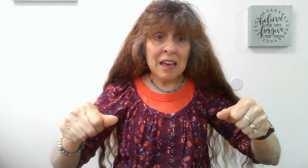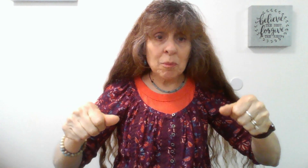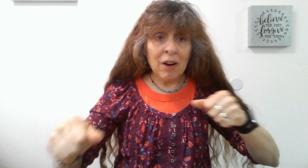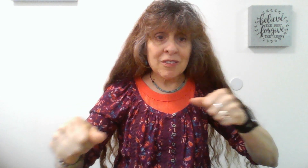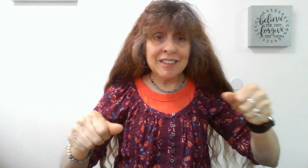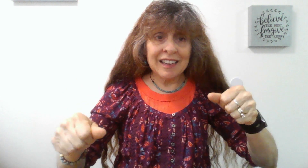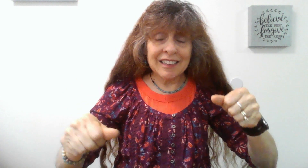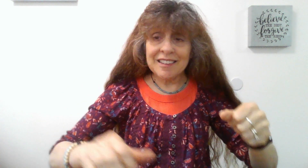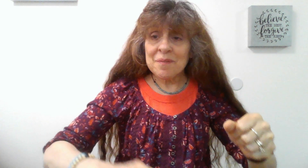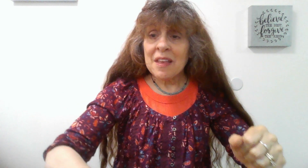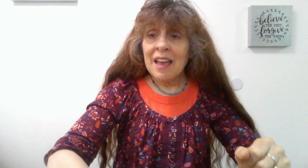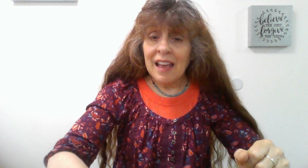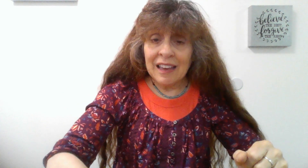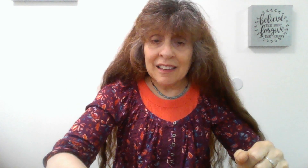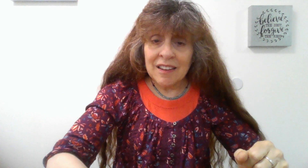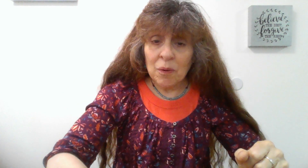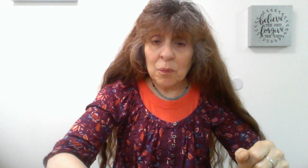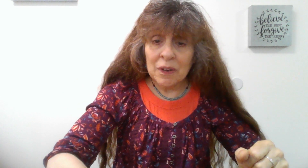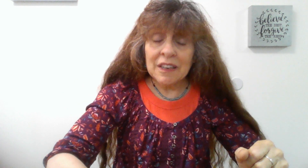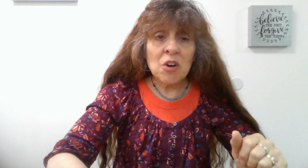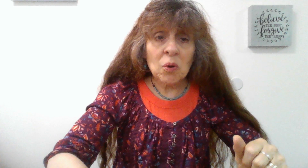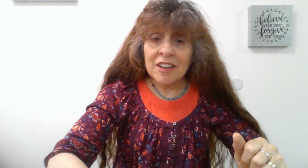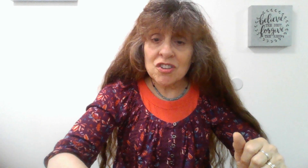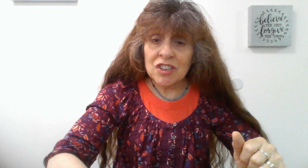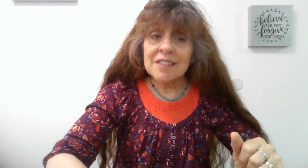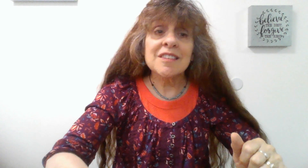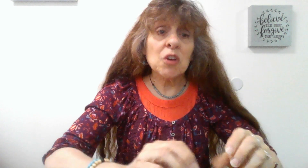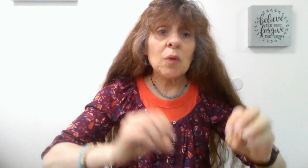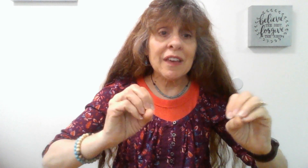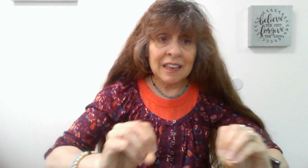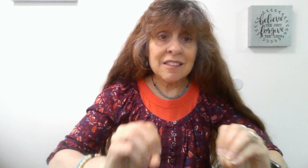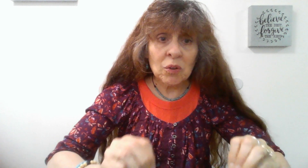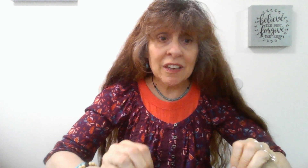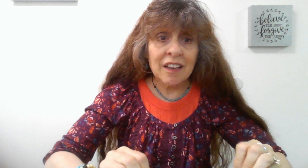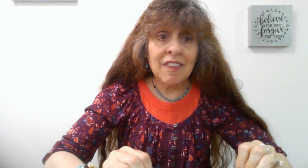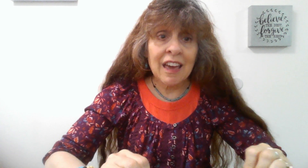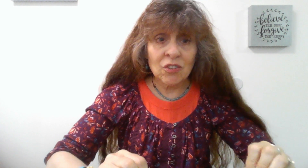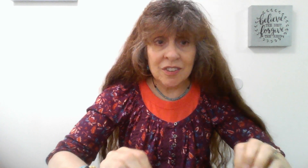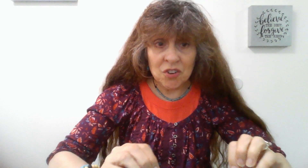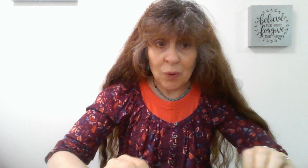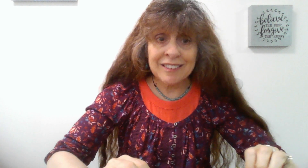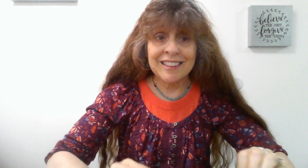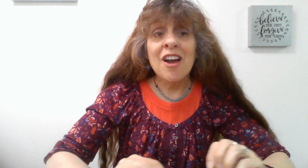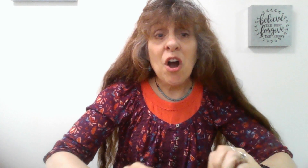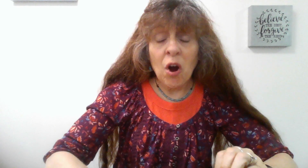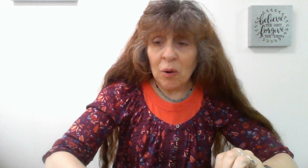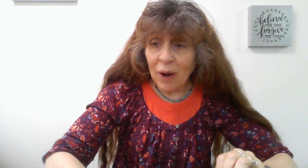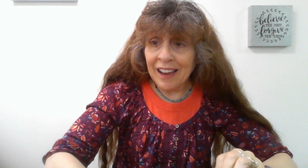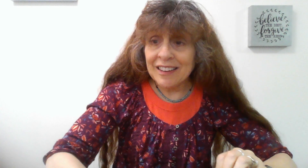handlebars, guiding it. And we need to hold onto Jesus and know that he's holding onto the handles and directing our ride